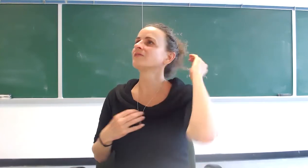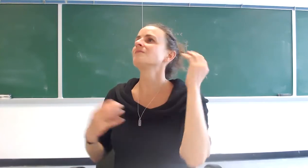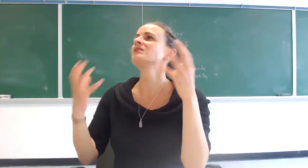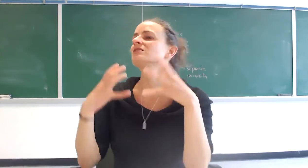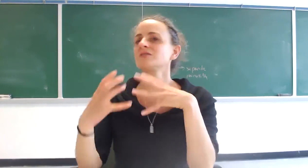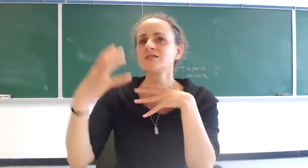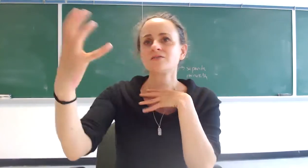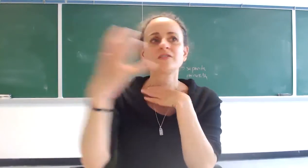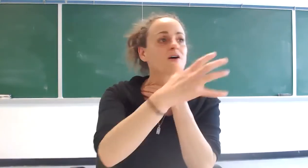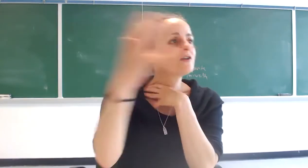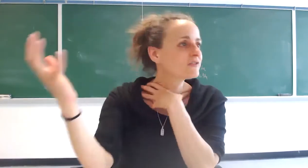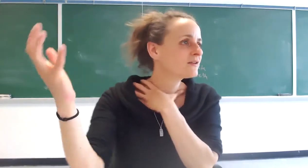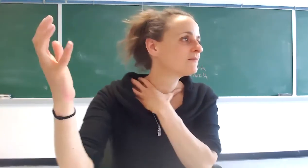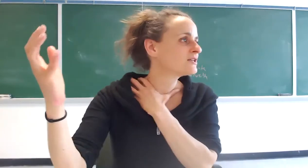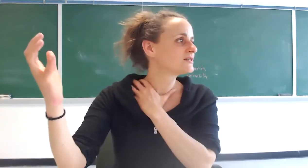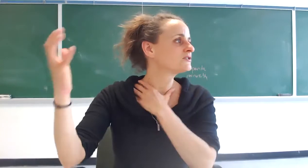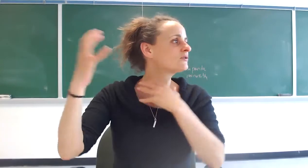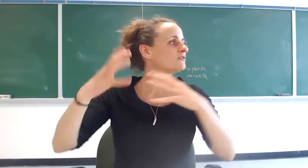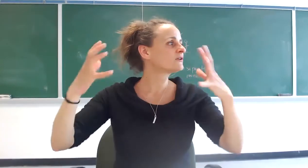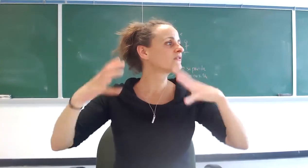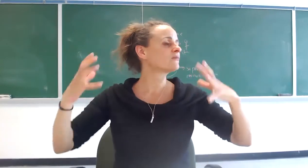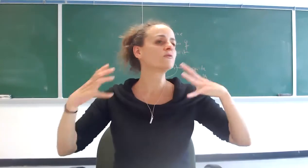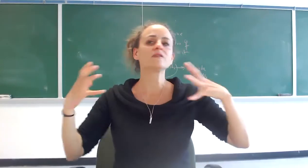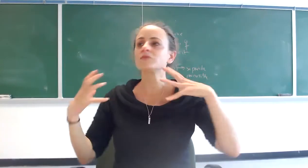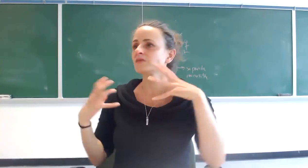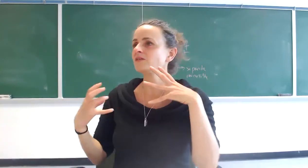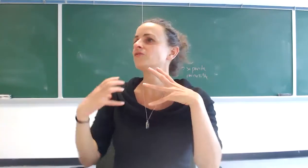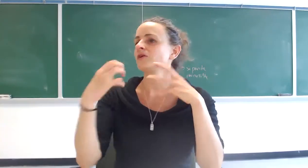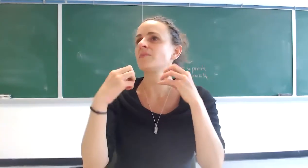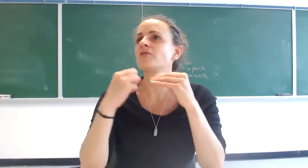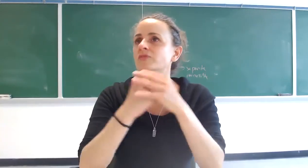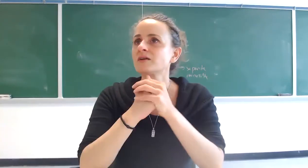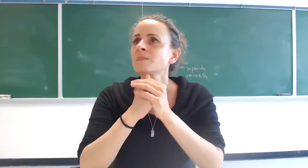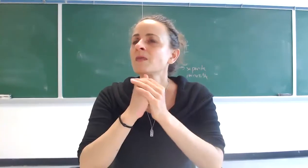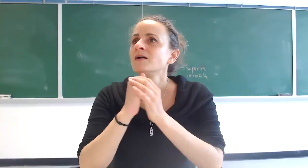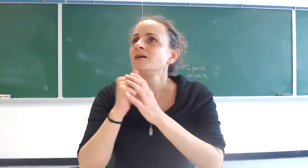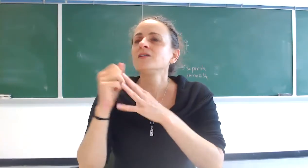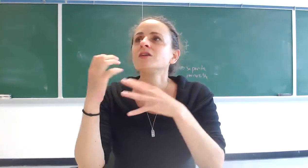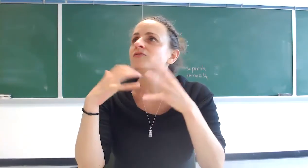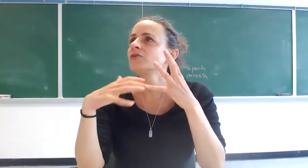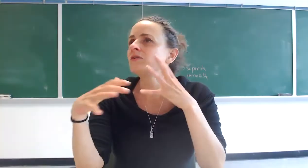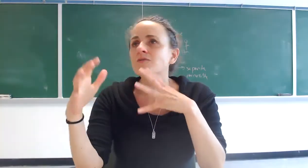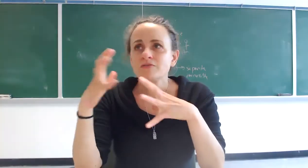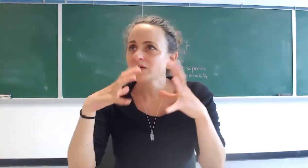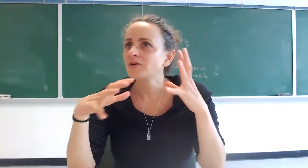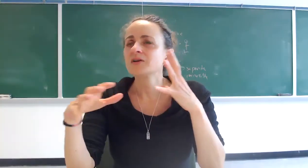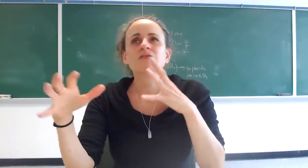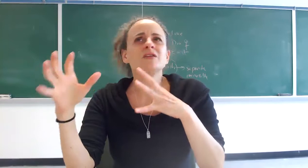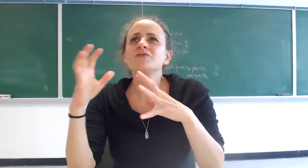imagine yourself i think all of us can imagine this you are in front of someone who is abusing you very powerfully even if you're groveling or even if